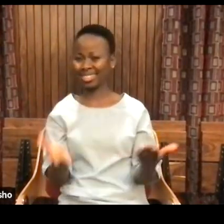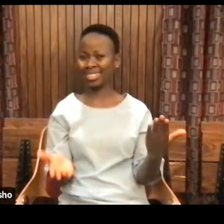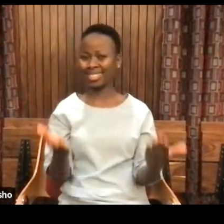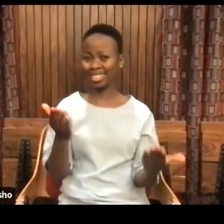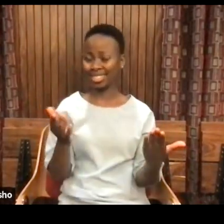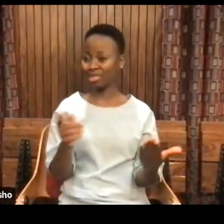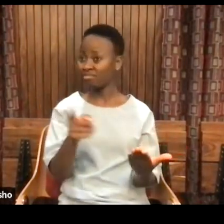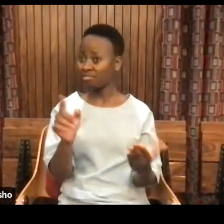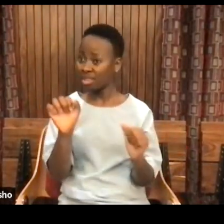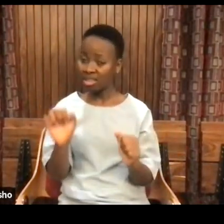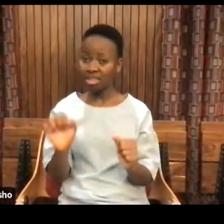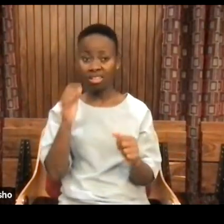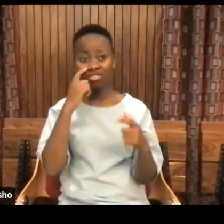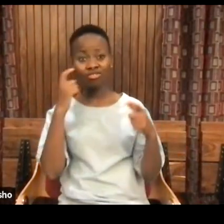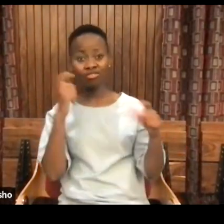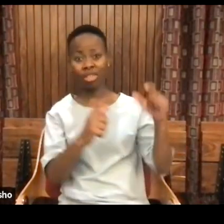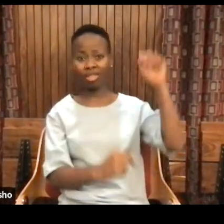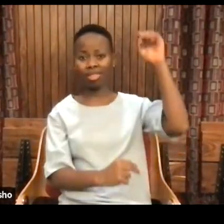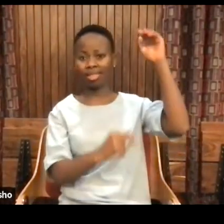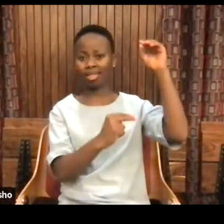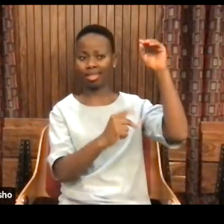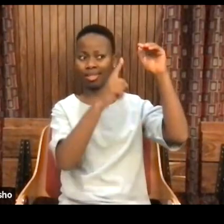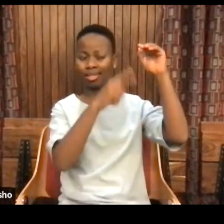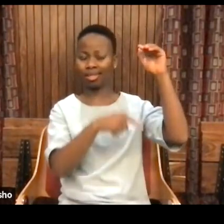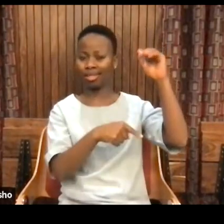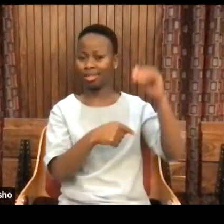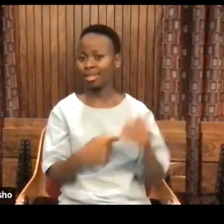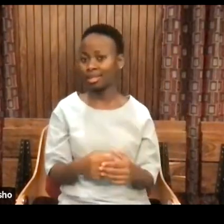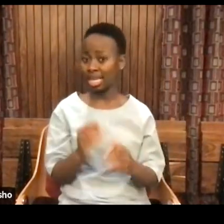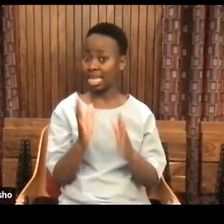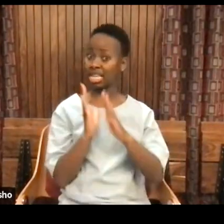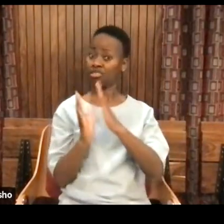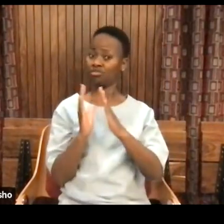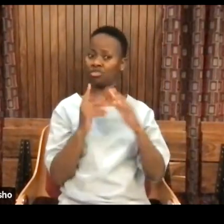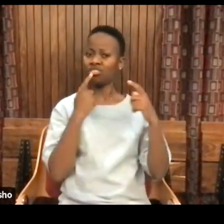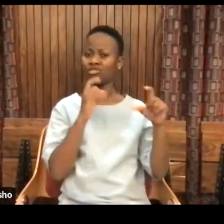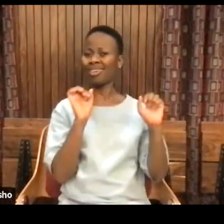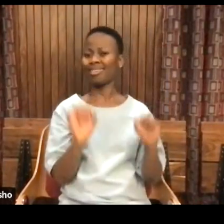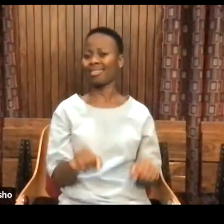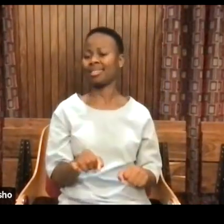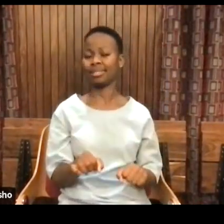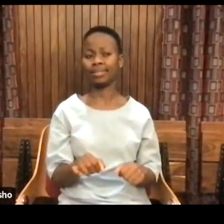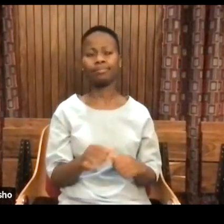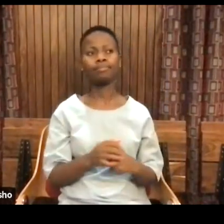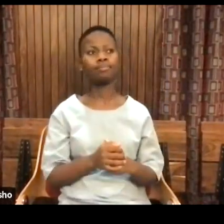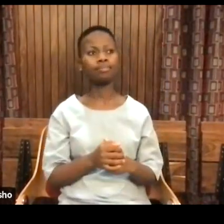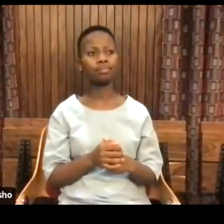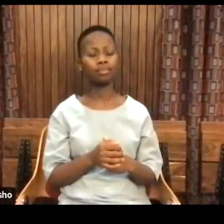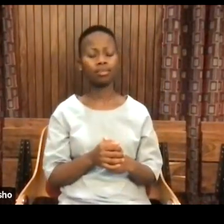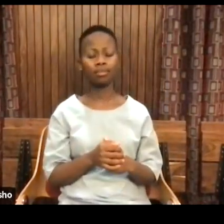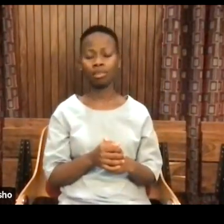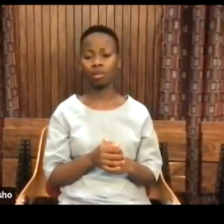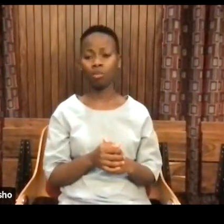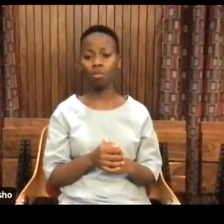go check it and want to learn more. And sometimes, when we are talking about